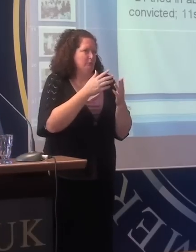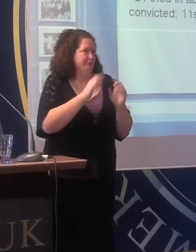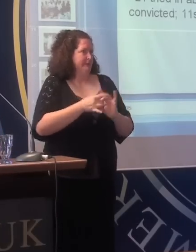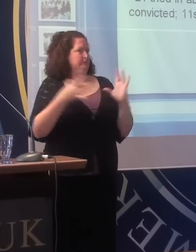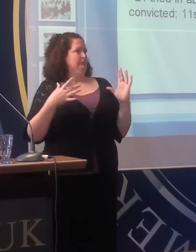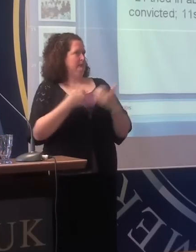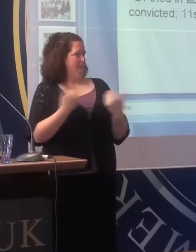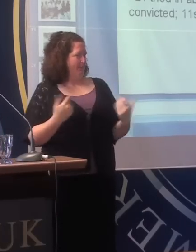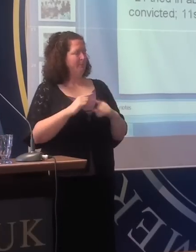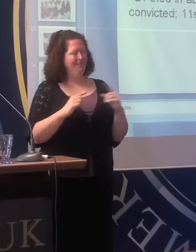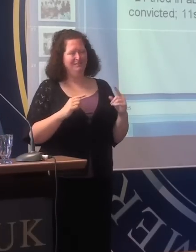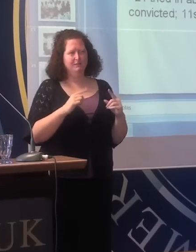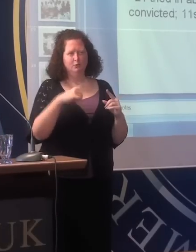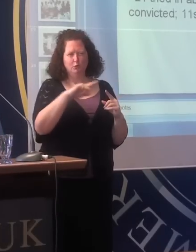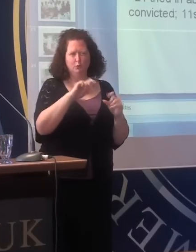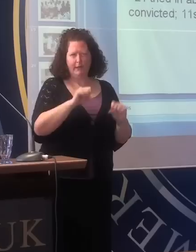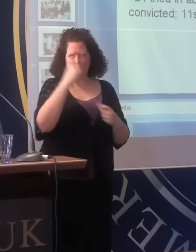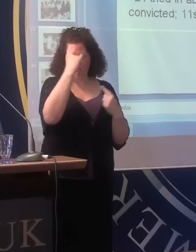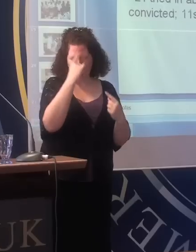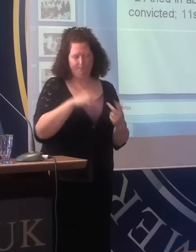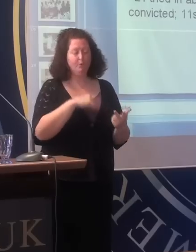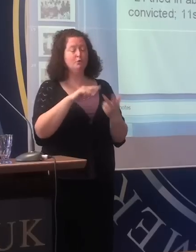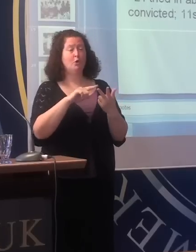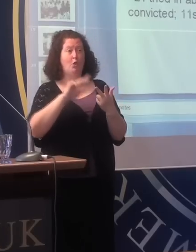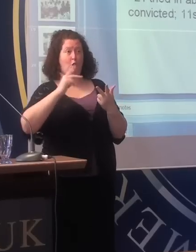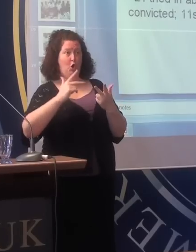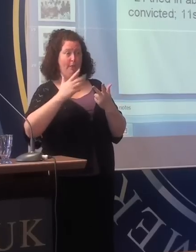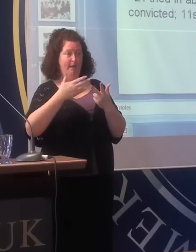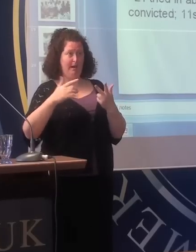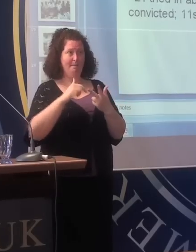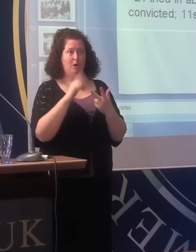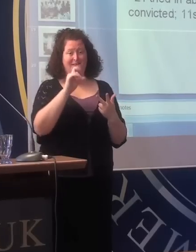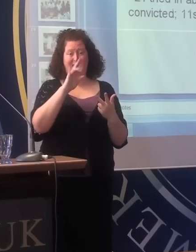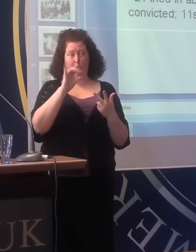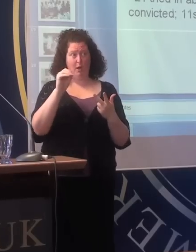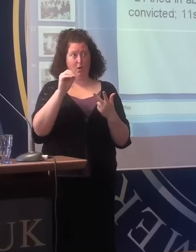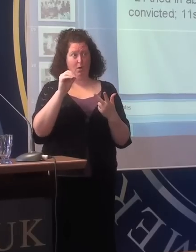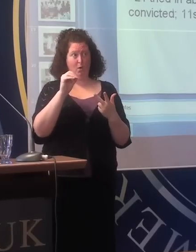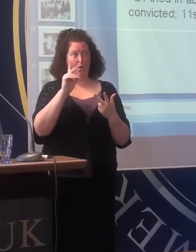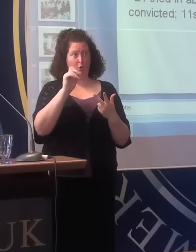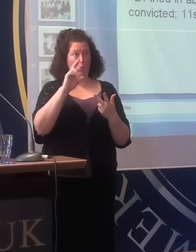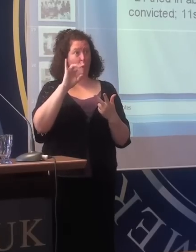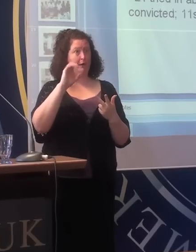third thing about the trial of Dario Cordich, and the massacre at Amici,